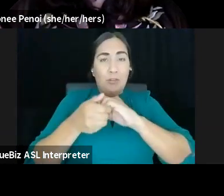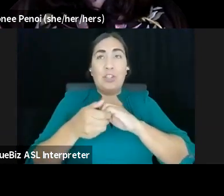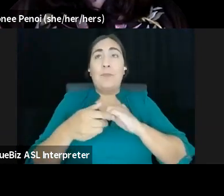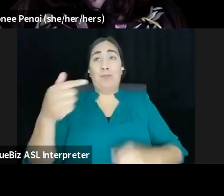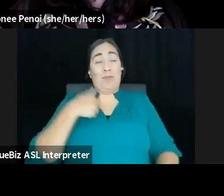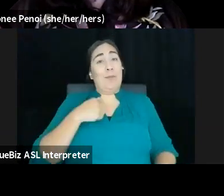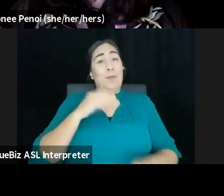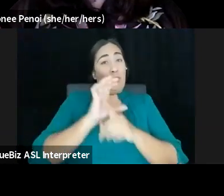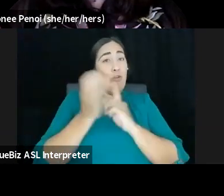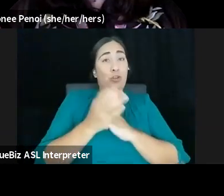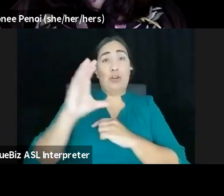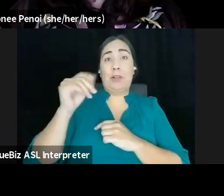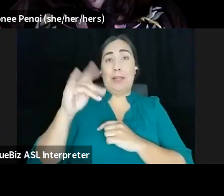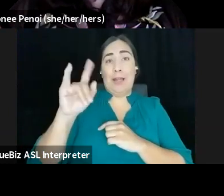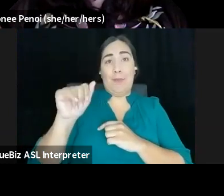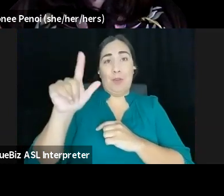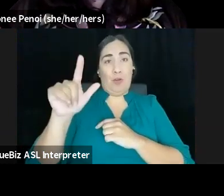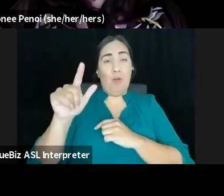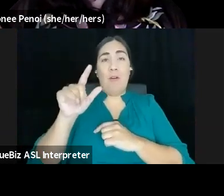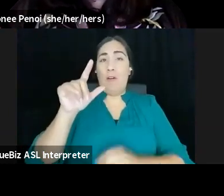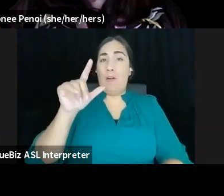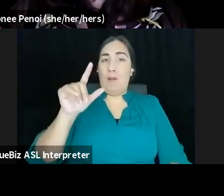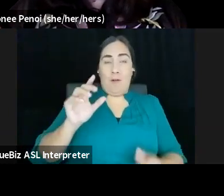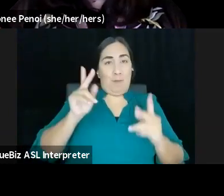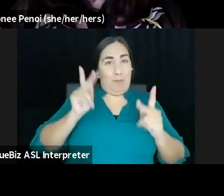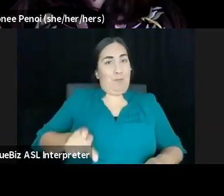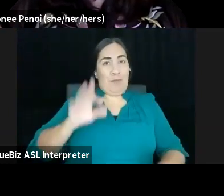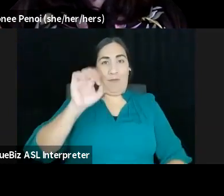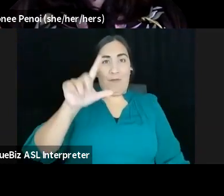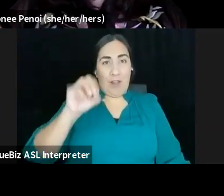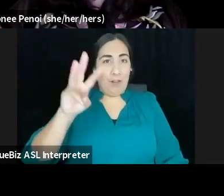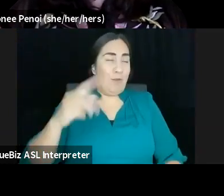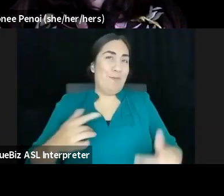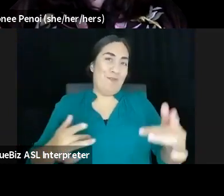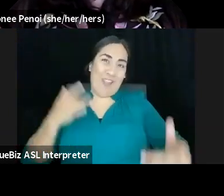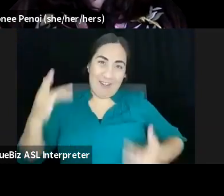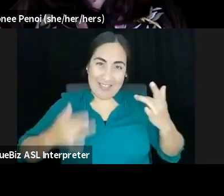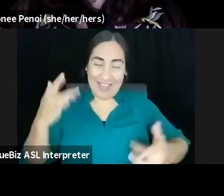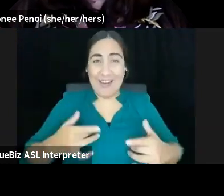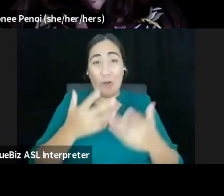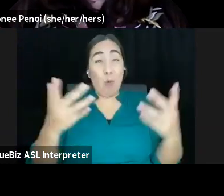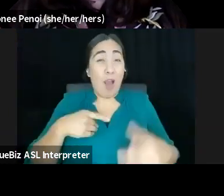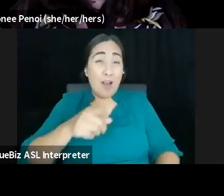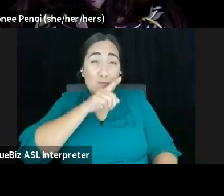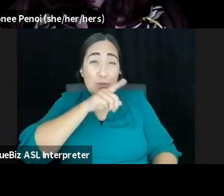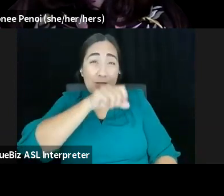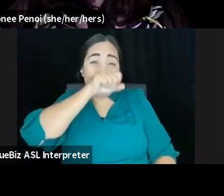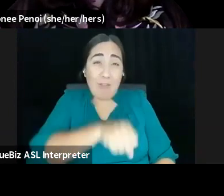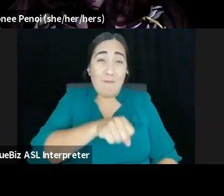Capital Fellow, very excited about that. And what I really love about First Peoples Fund and how they are investing